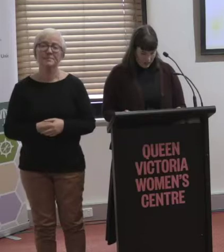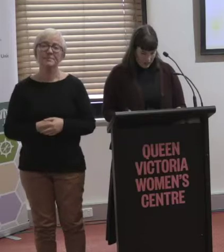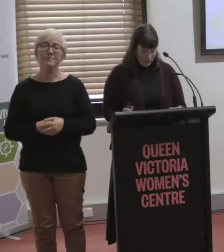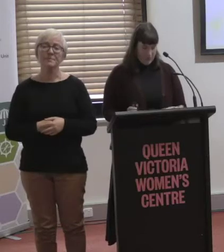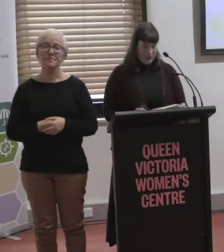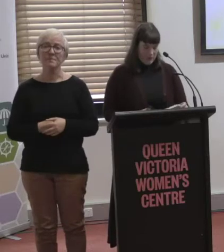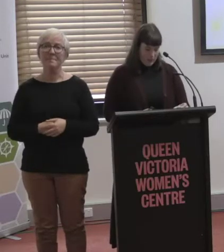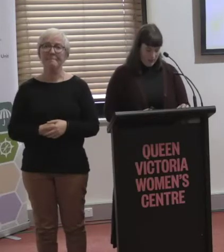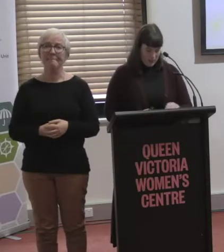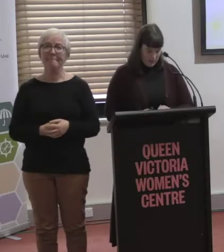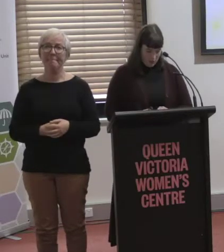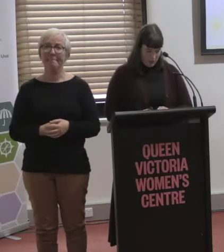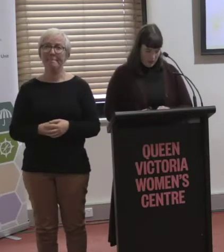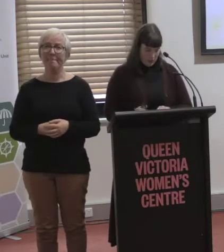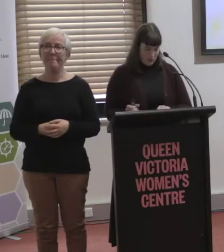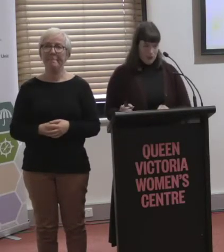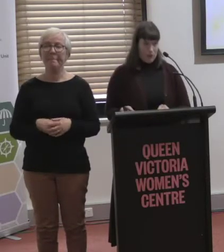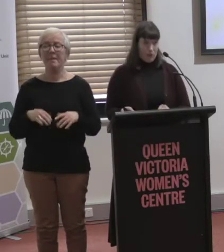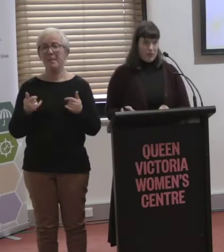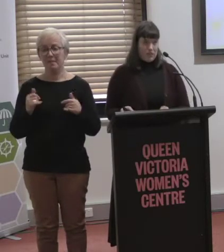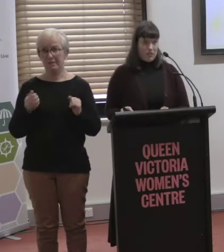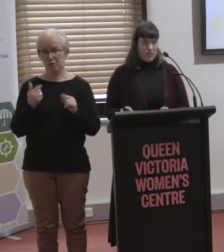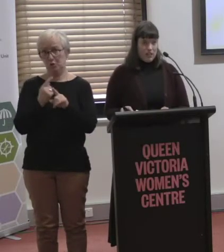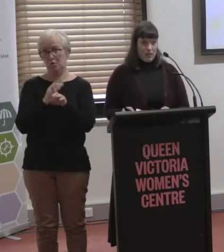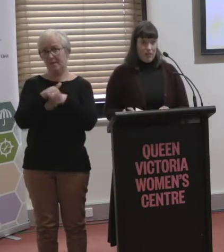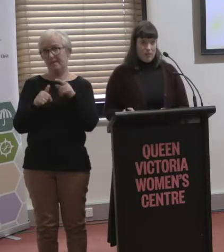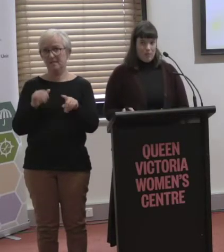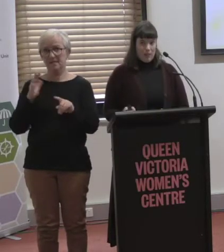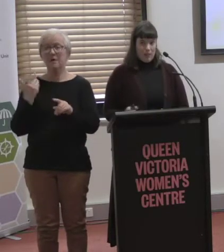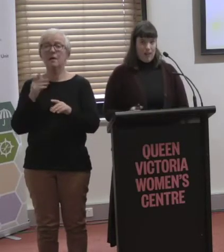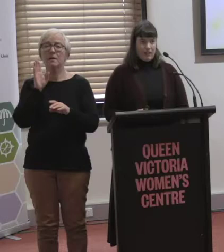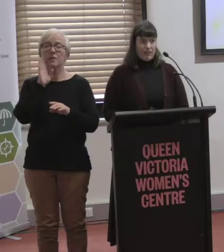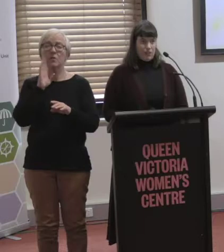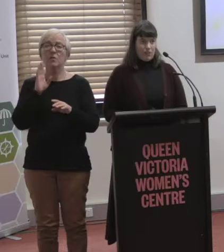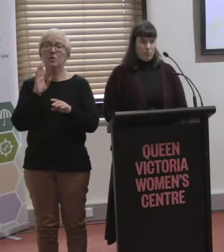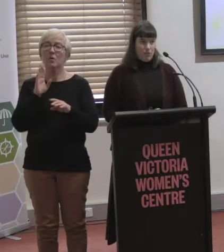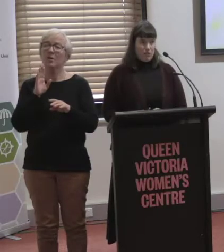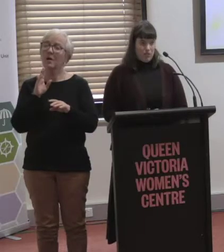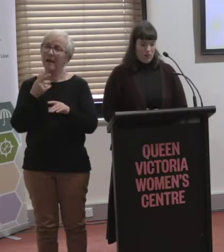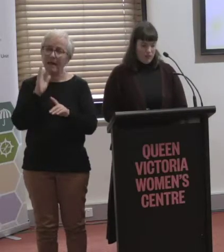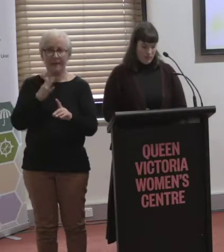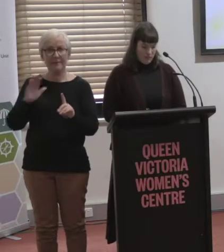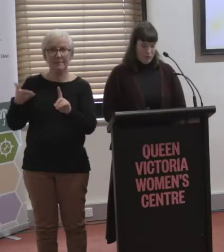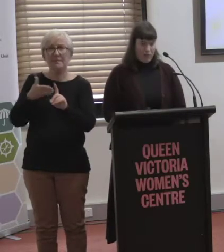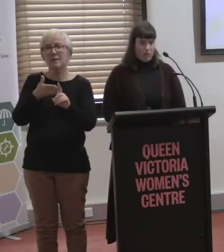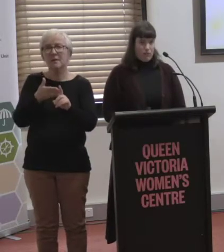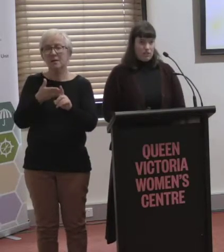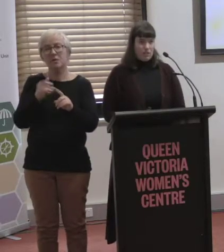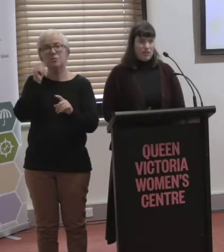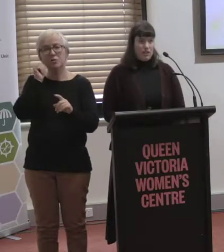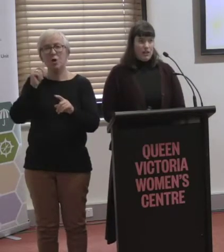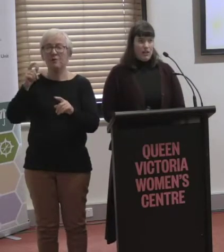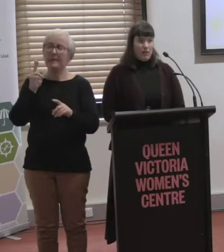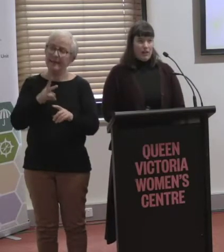And I think I've spoken about this a little bit as we've gone through, but just I think it's really important to note the regional